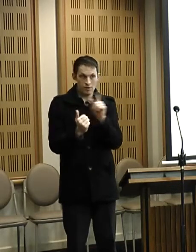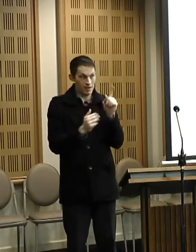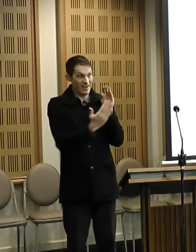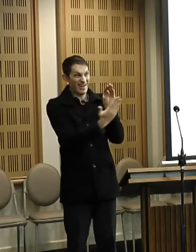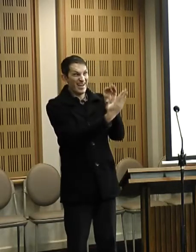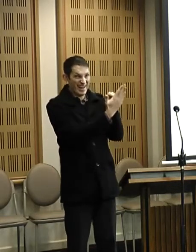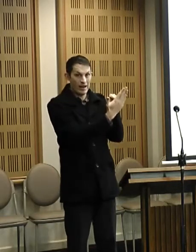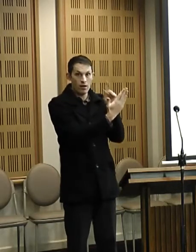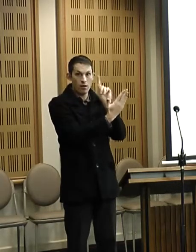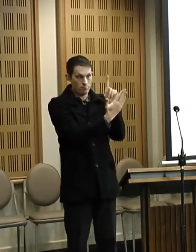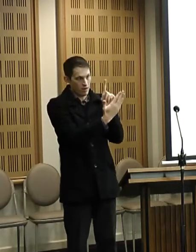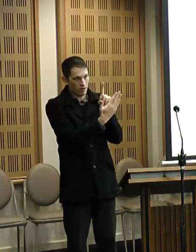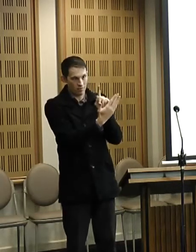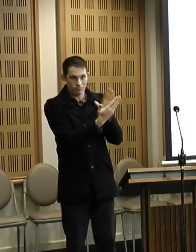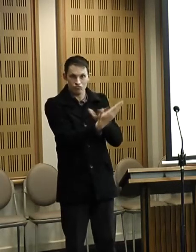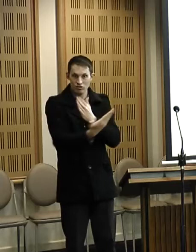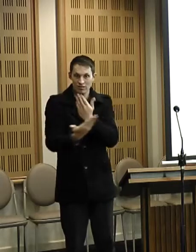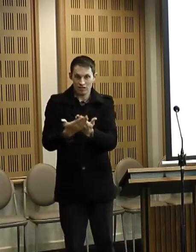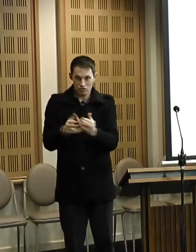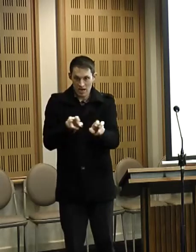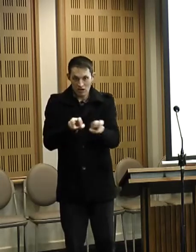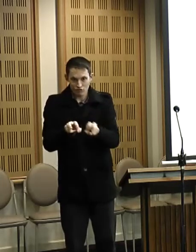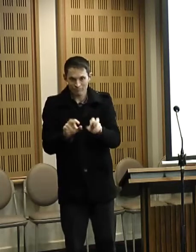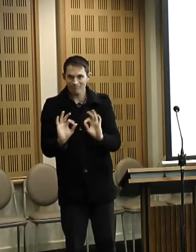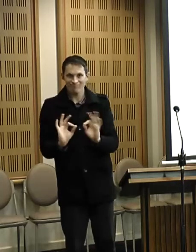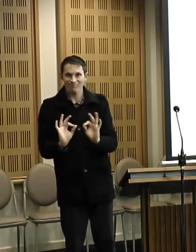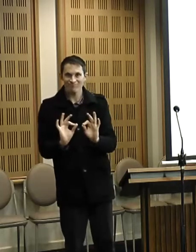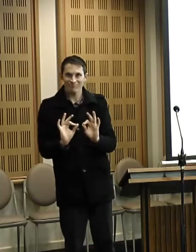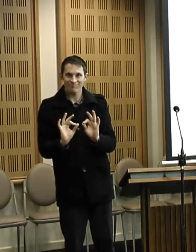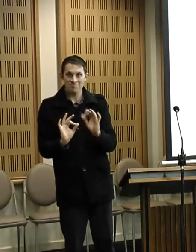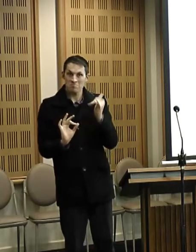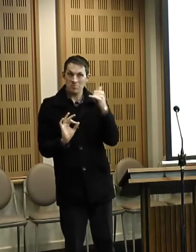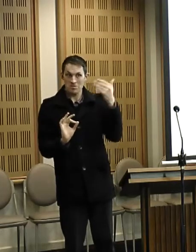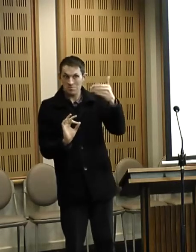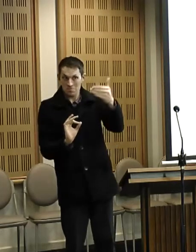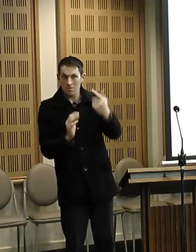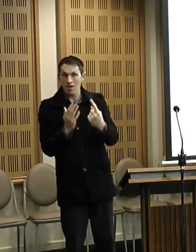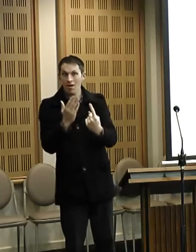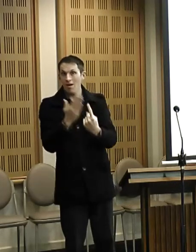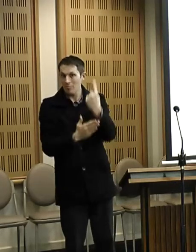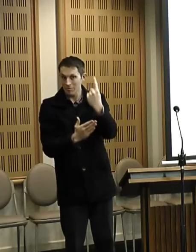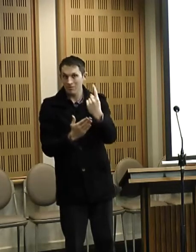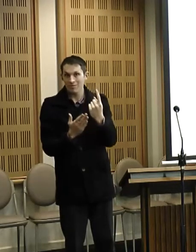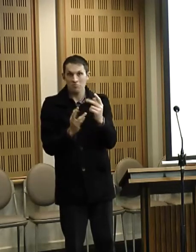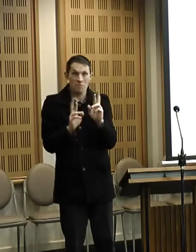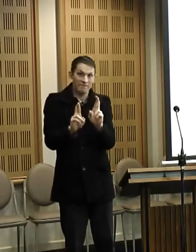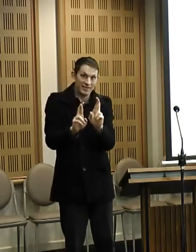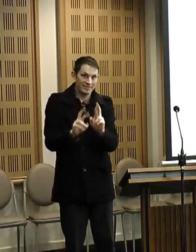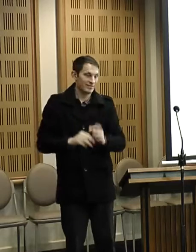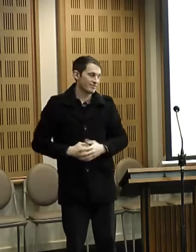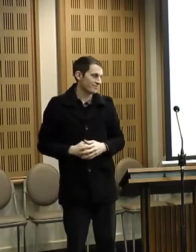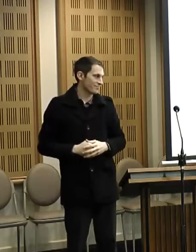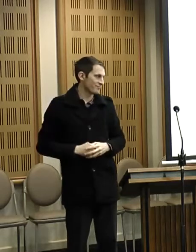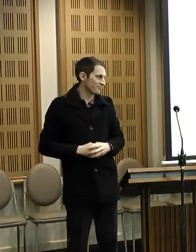translated into action. Uh, maybe it'll come, hopefully. Um, so a lot of the problem